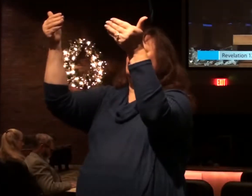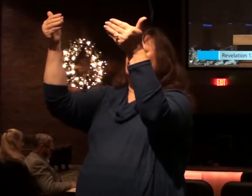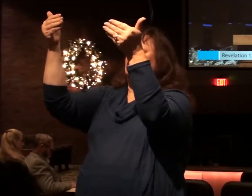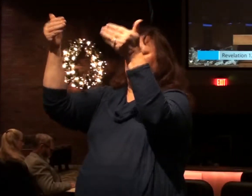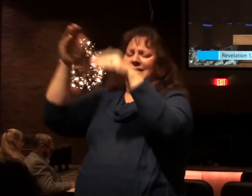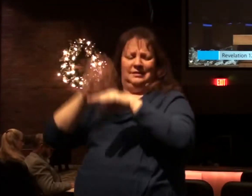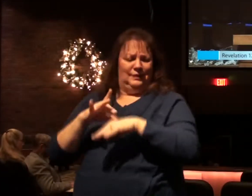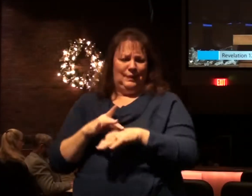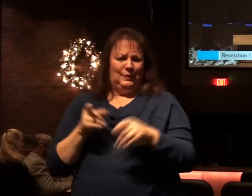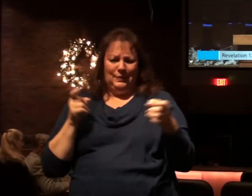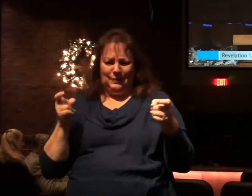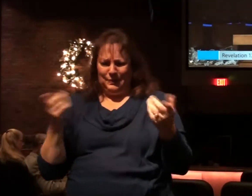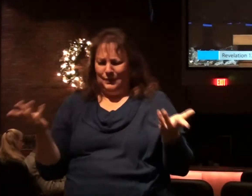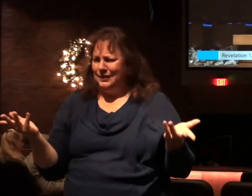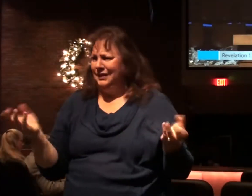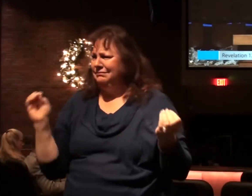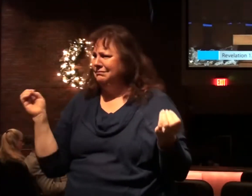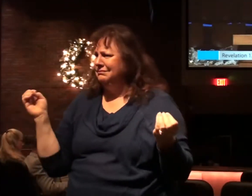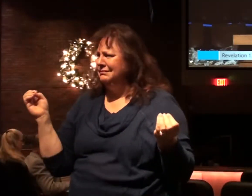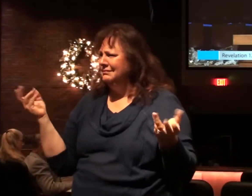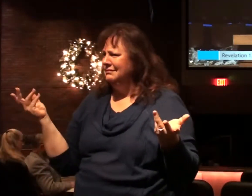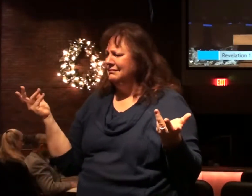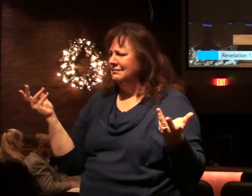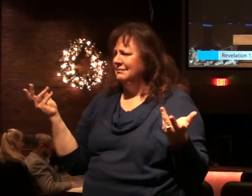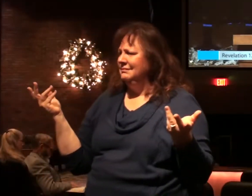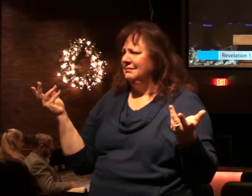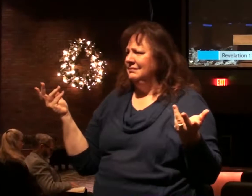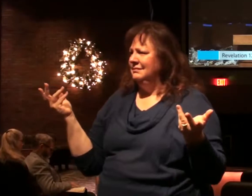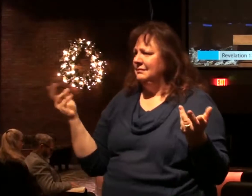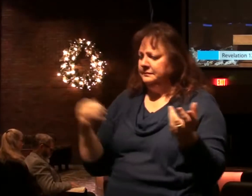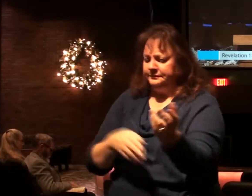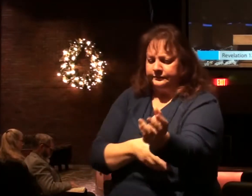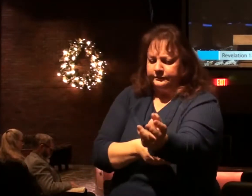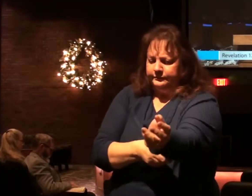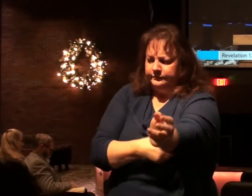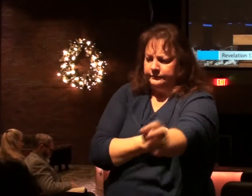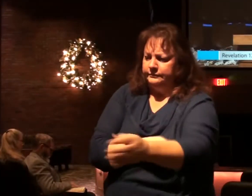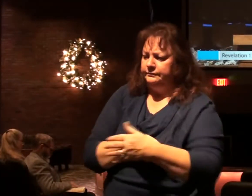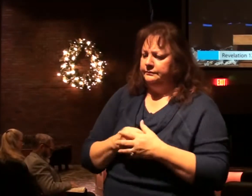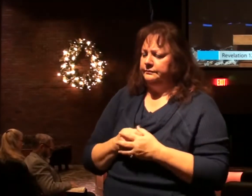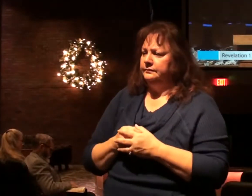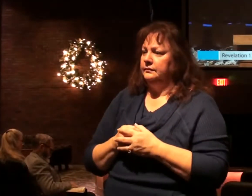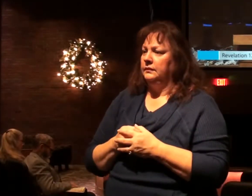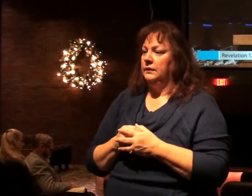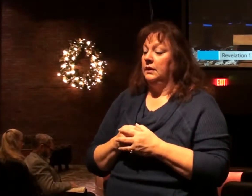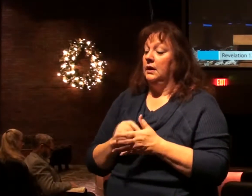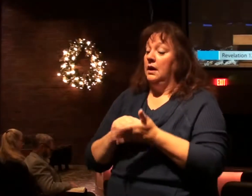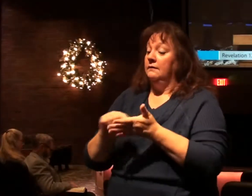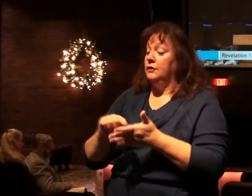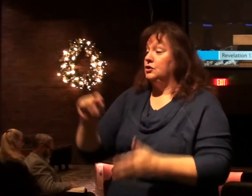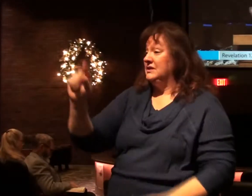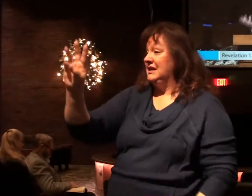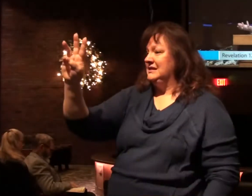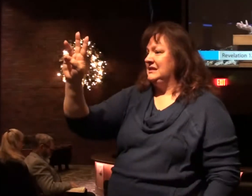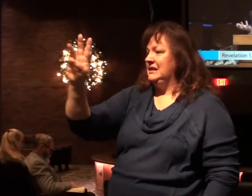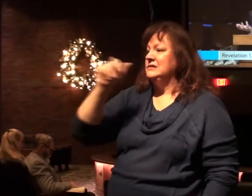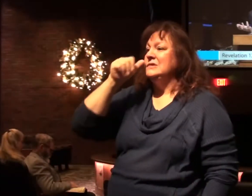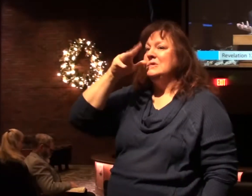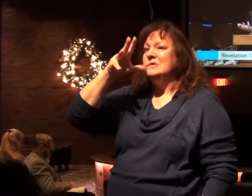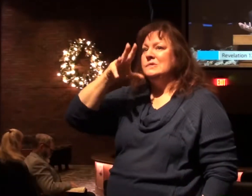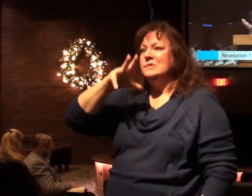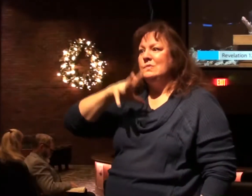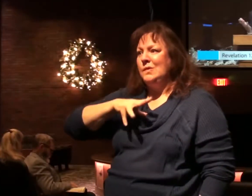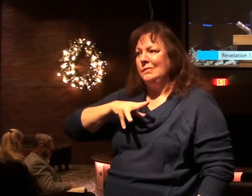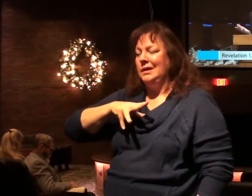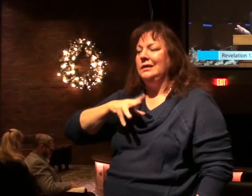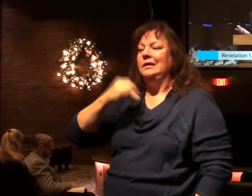not on earth ruling over the nations of the earth. Then you come to verse 6. The woman fled into the